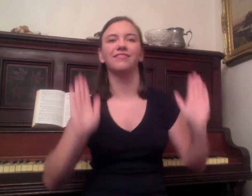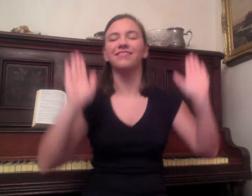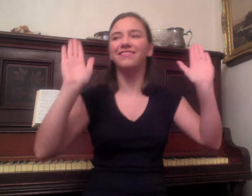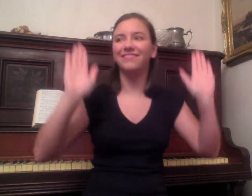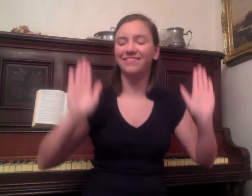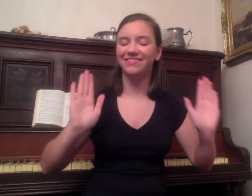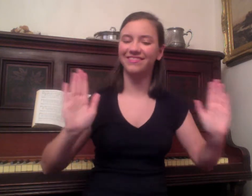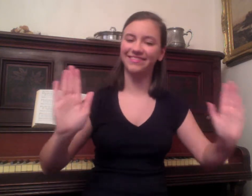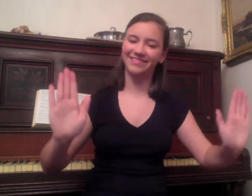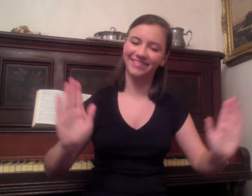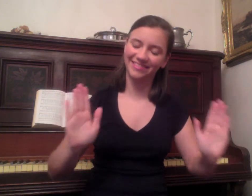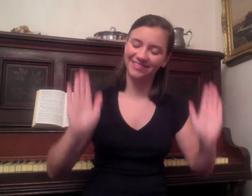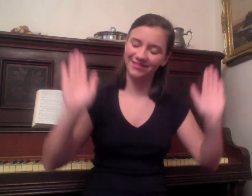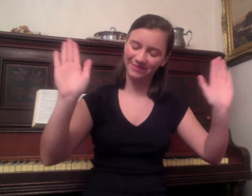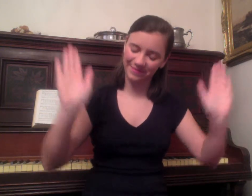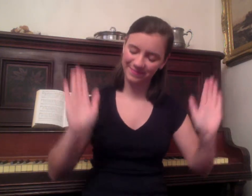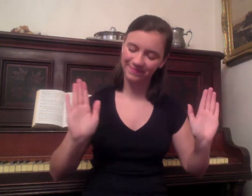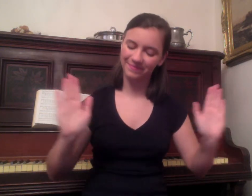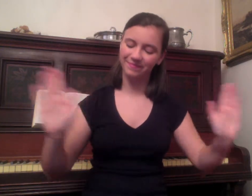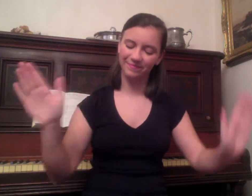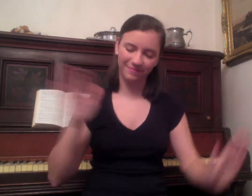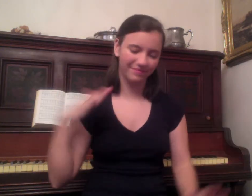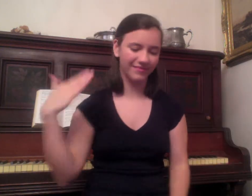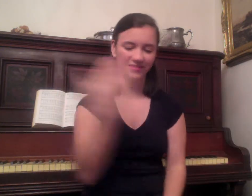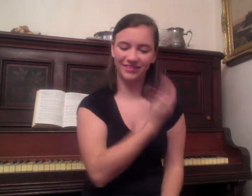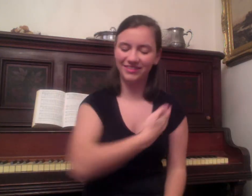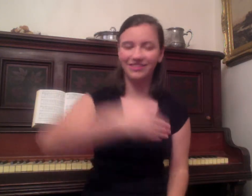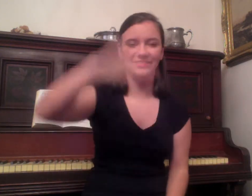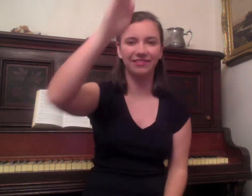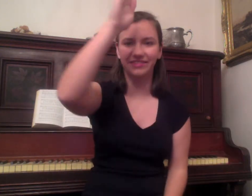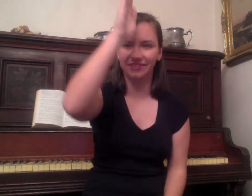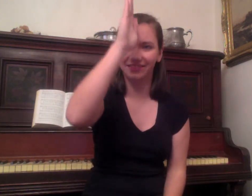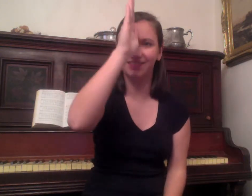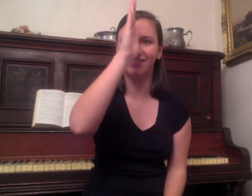how great is our God.